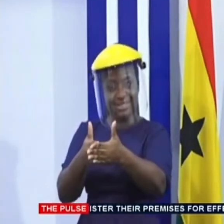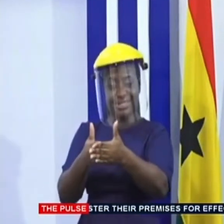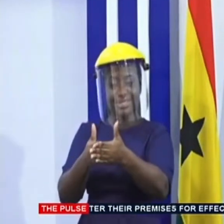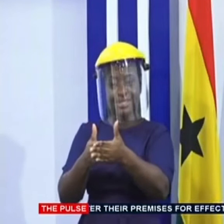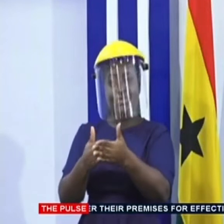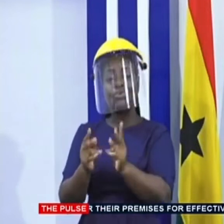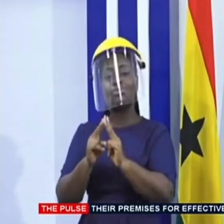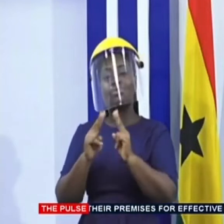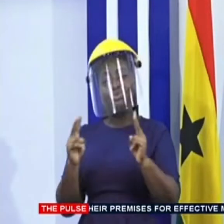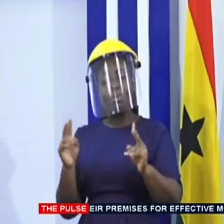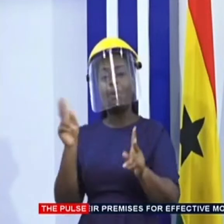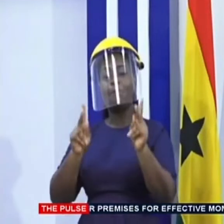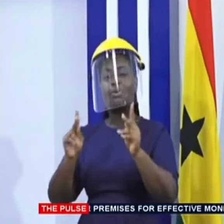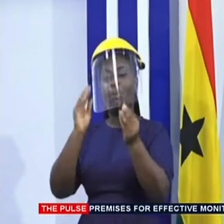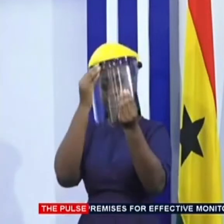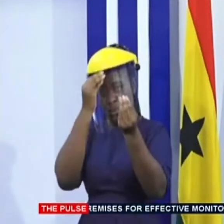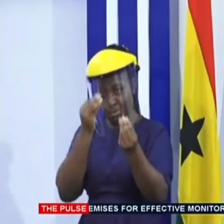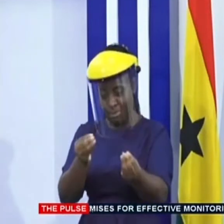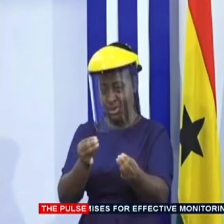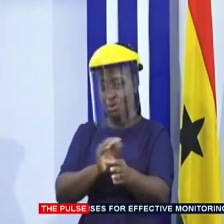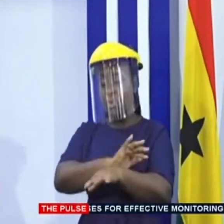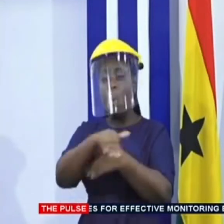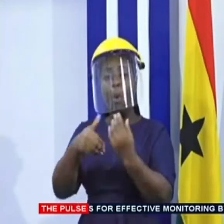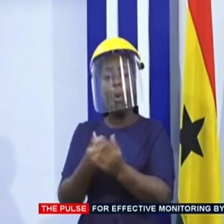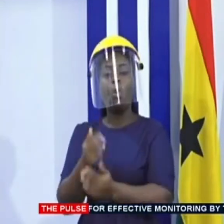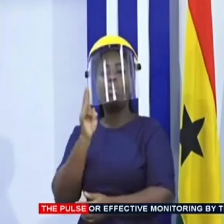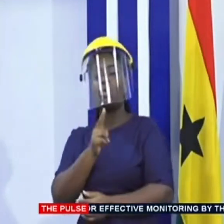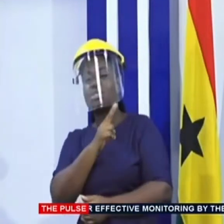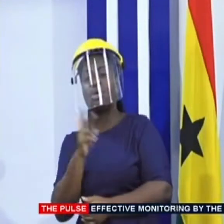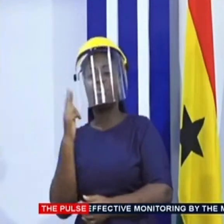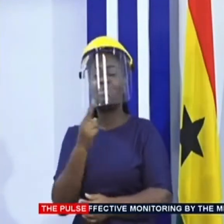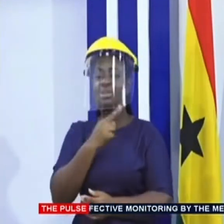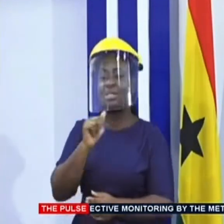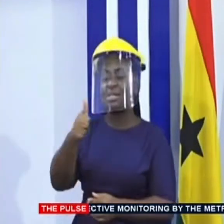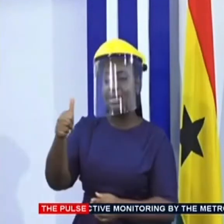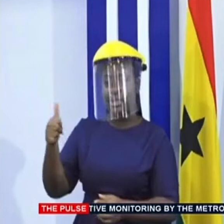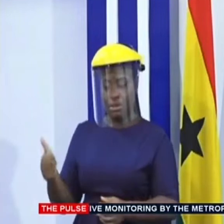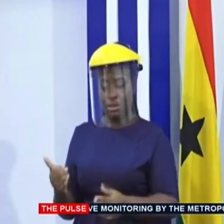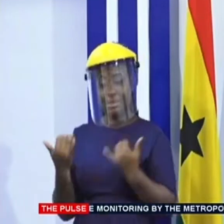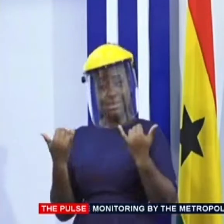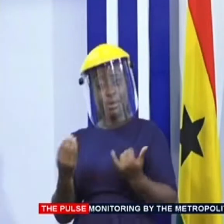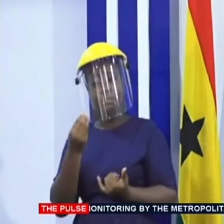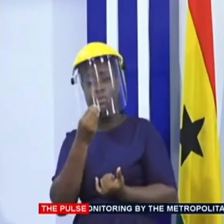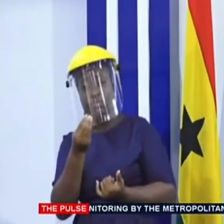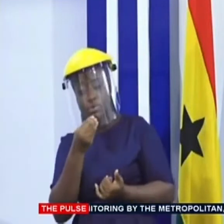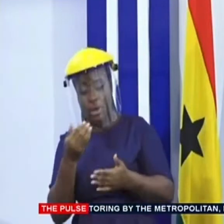for compliance by all operators. In respects of the food and beverage